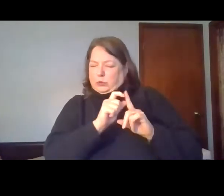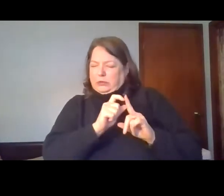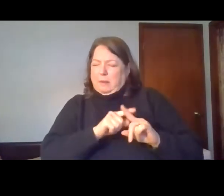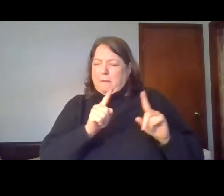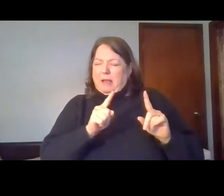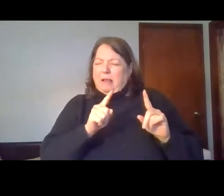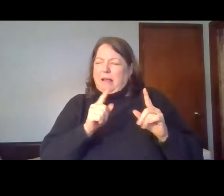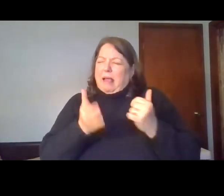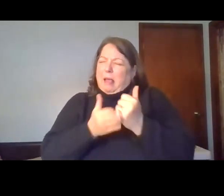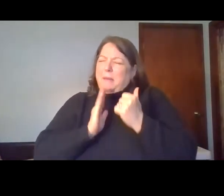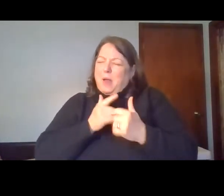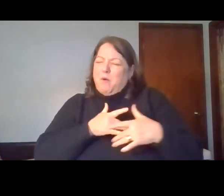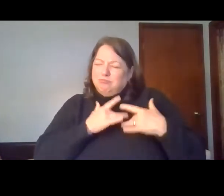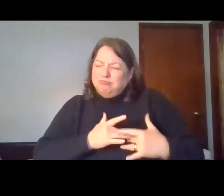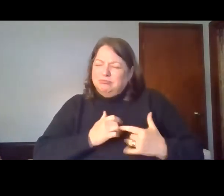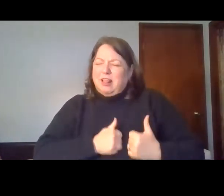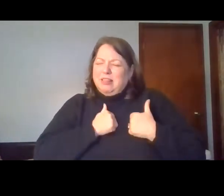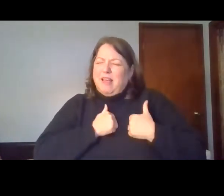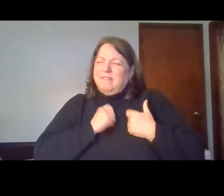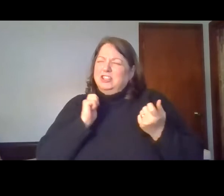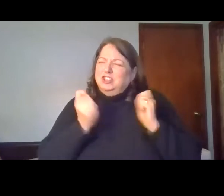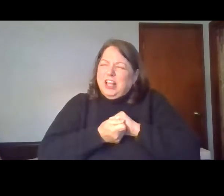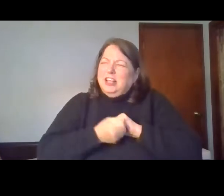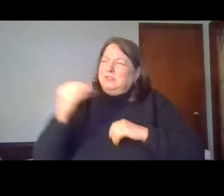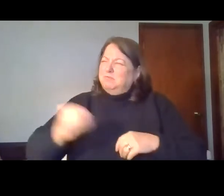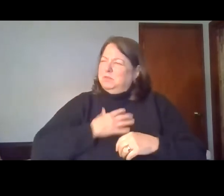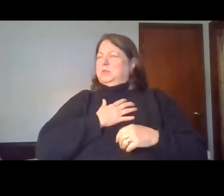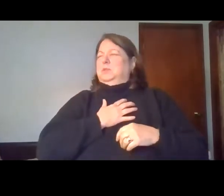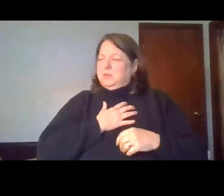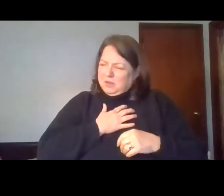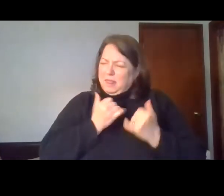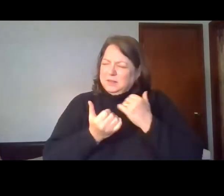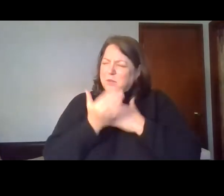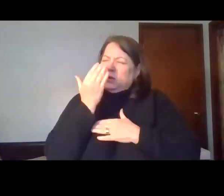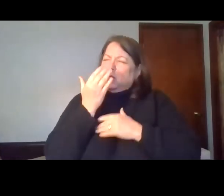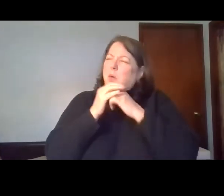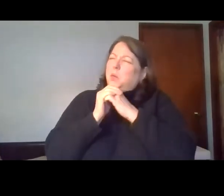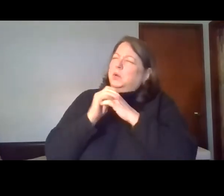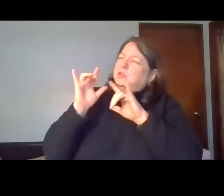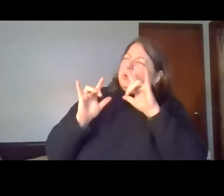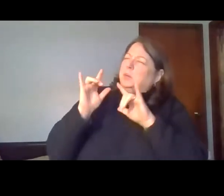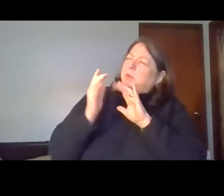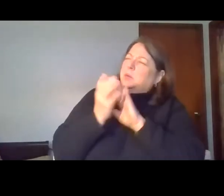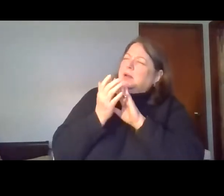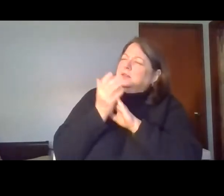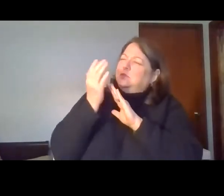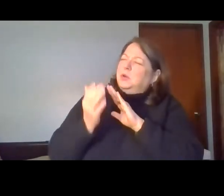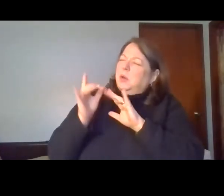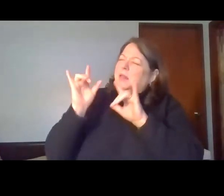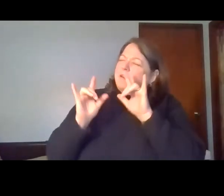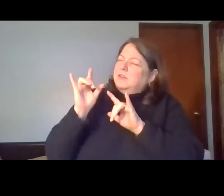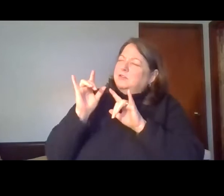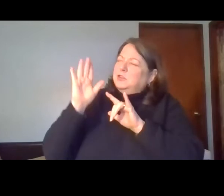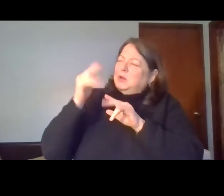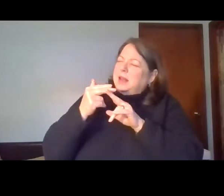of what you have to say to us this morning. We worship you, we praise you, and we love you. In your name I pray.